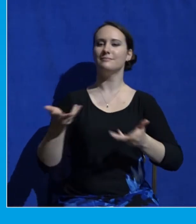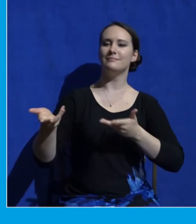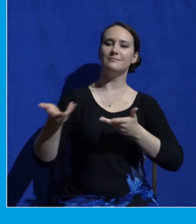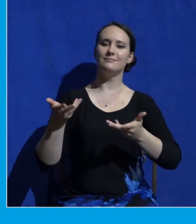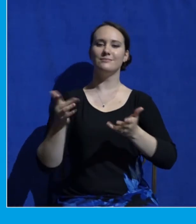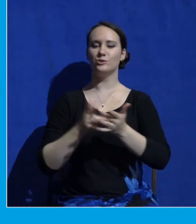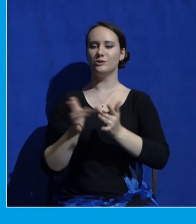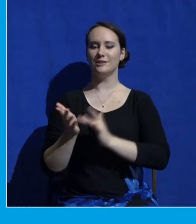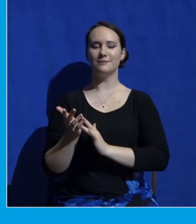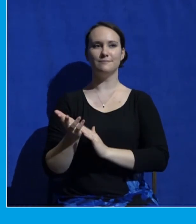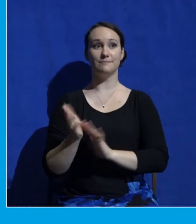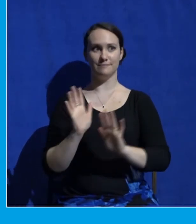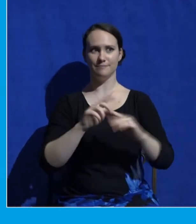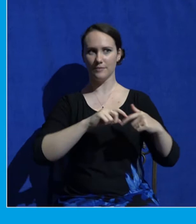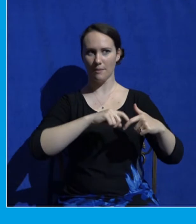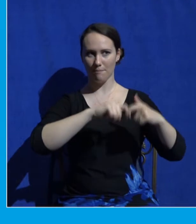pause for a moment here and point out